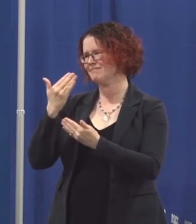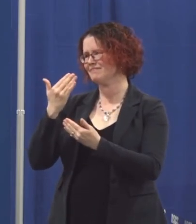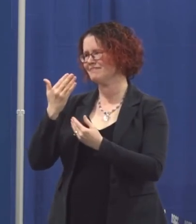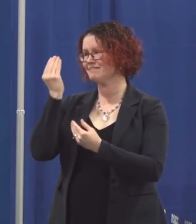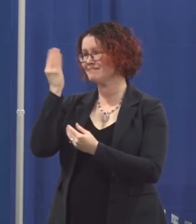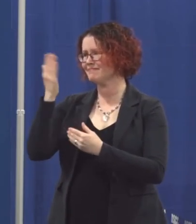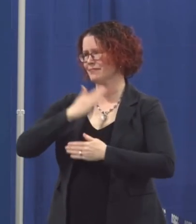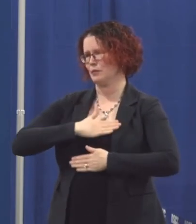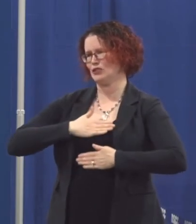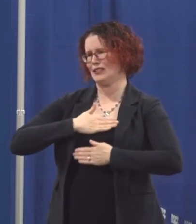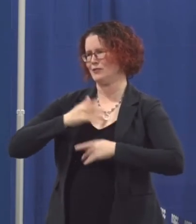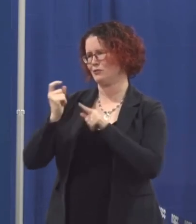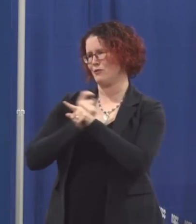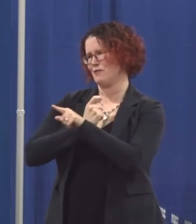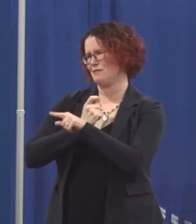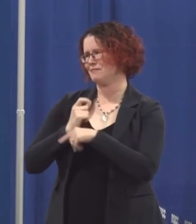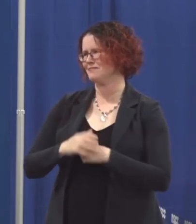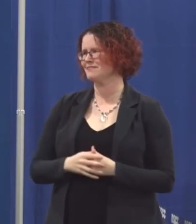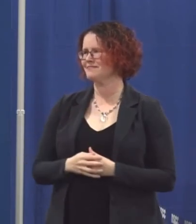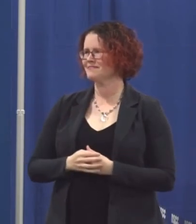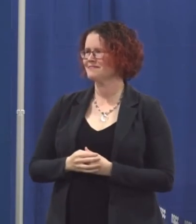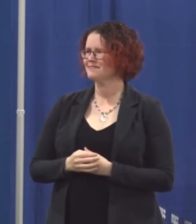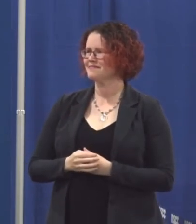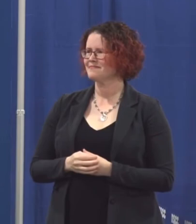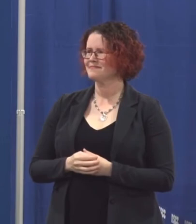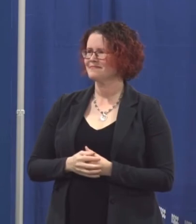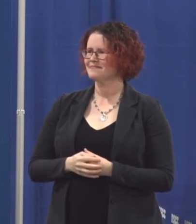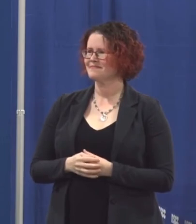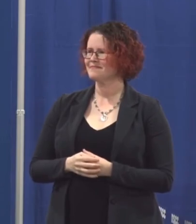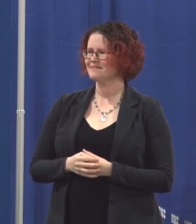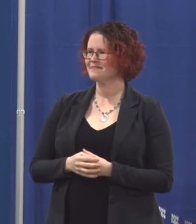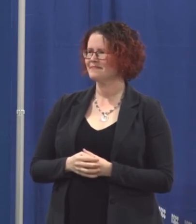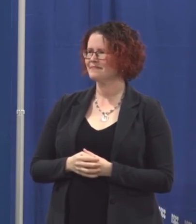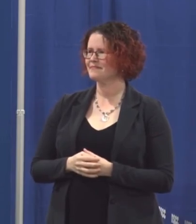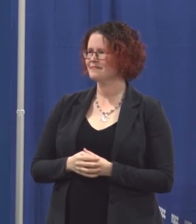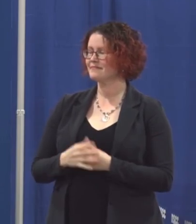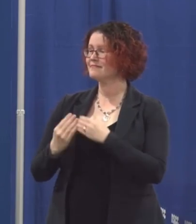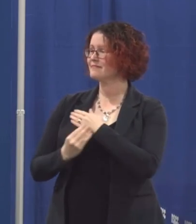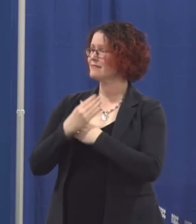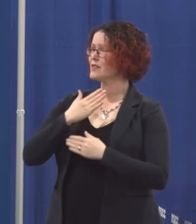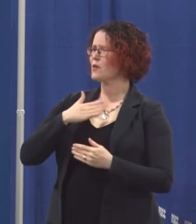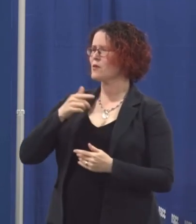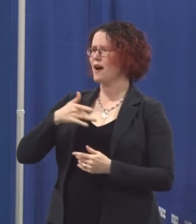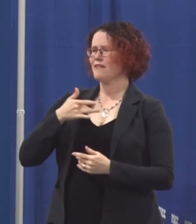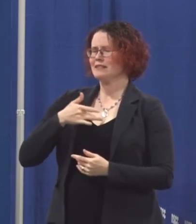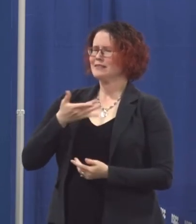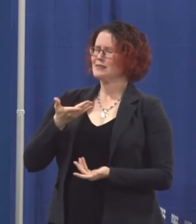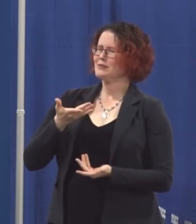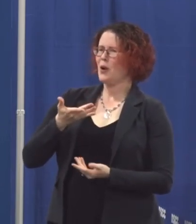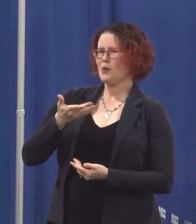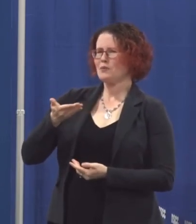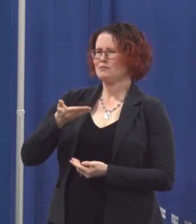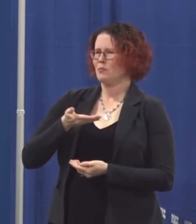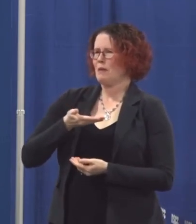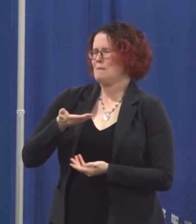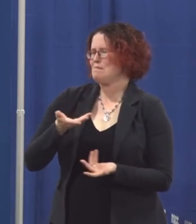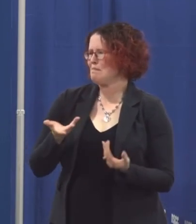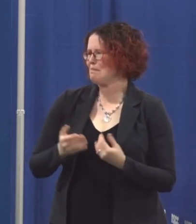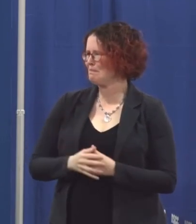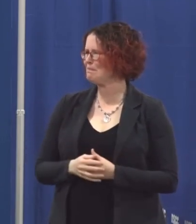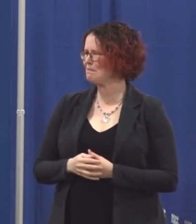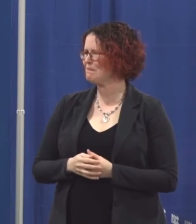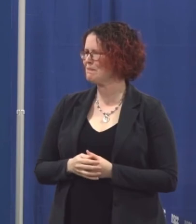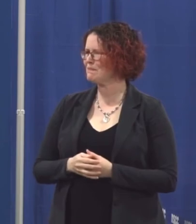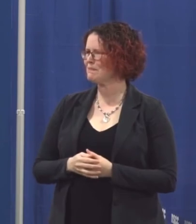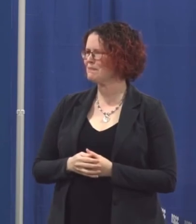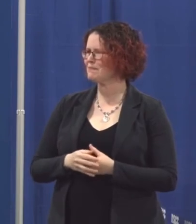appreciate it it it made me feel welcomed and it made me